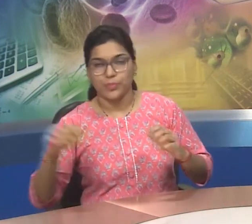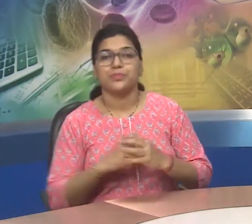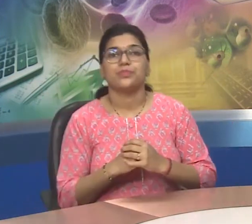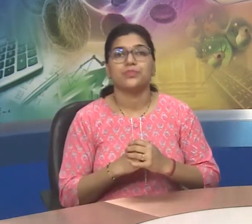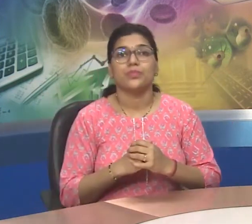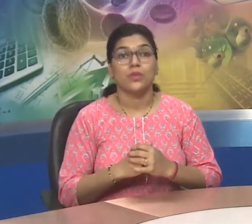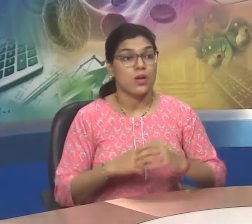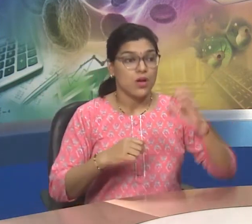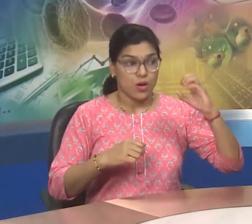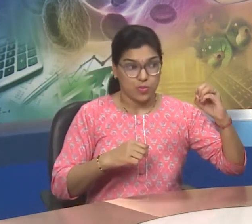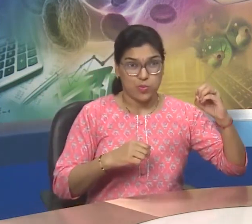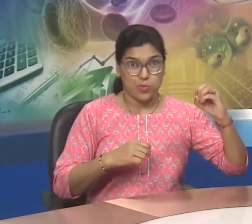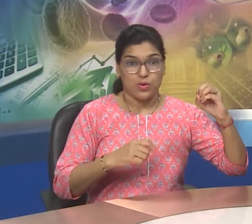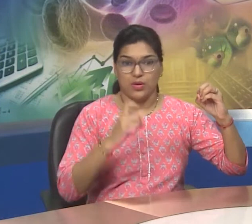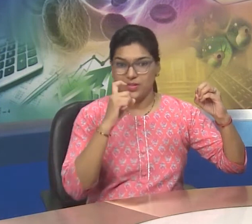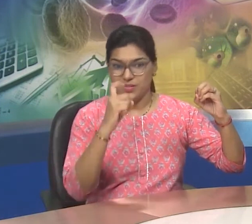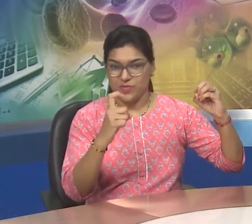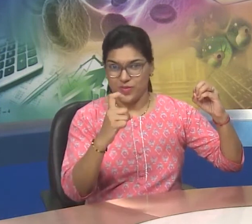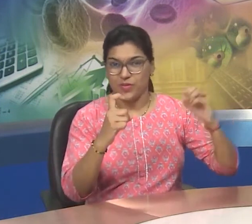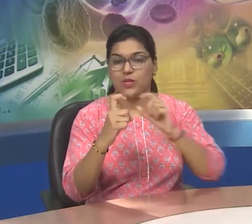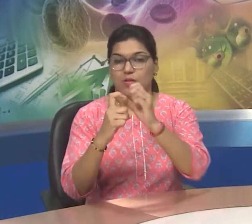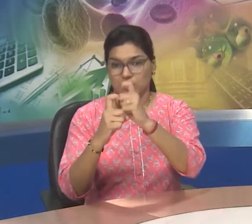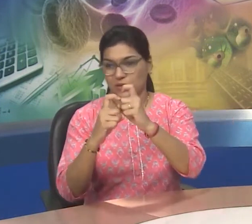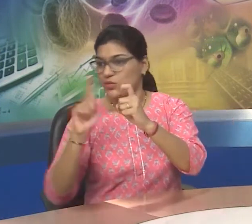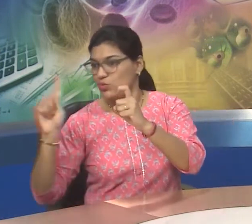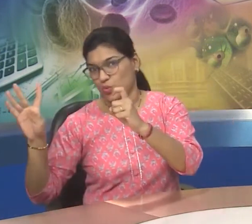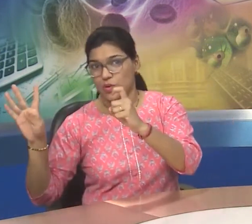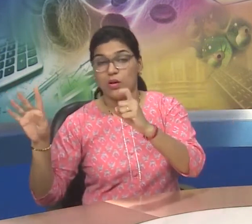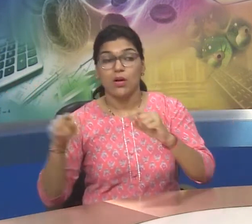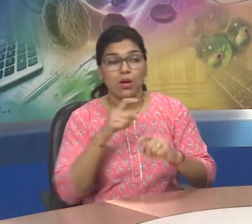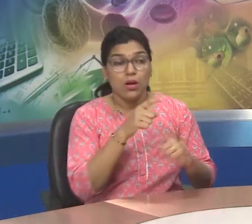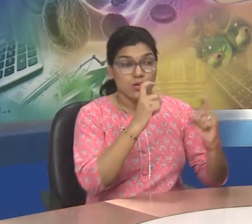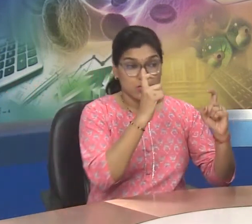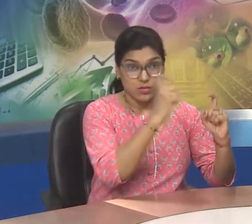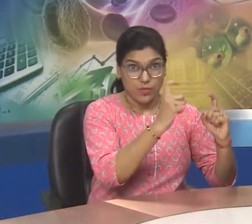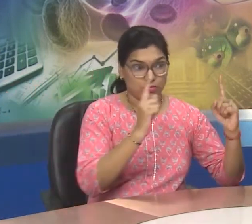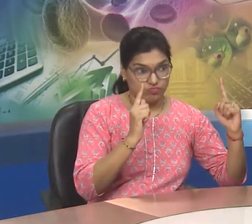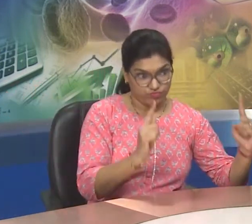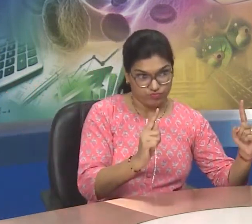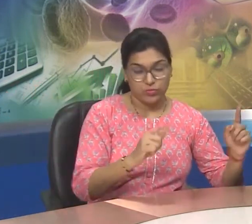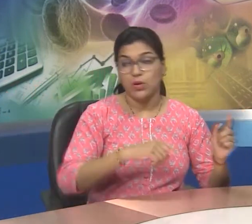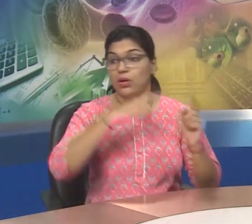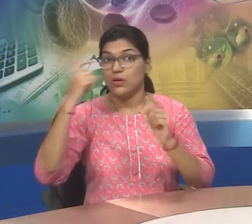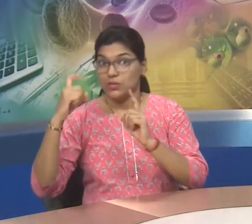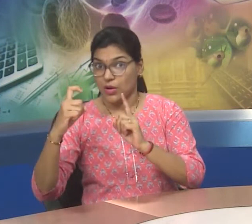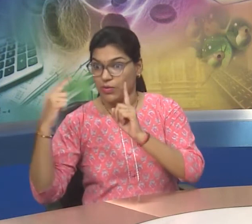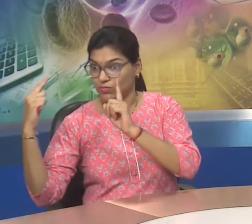start from 0 to 14. From 0 to 7,